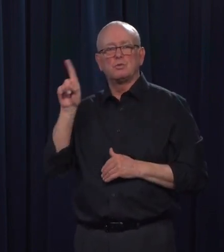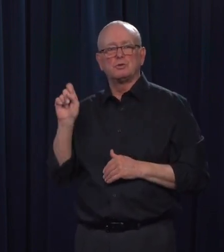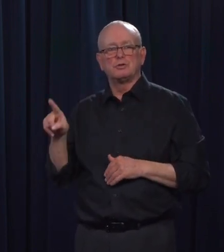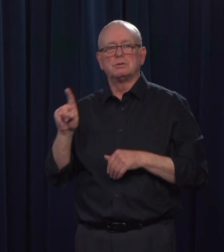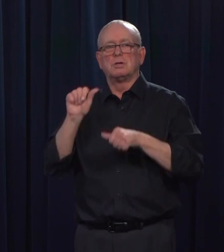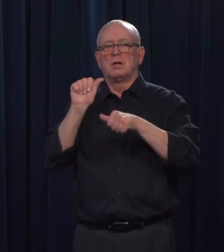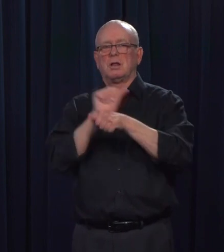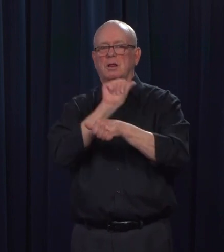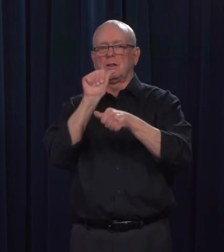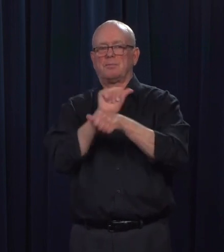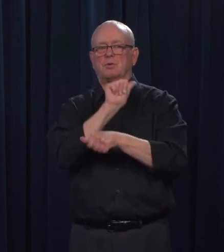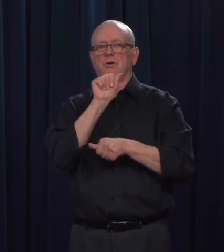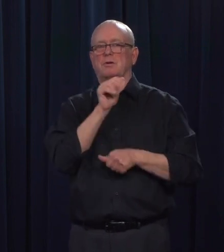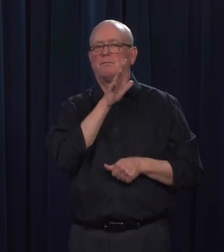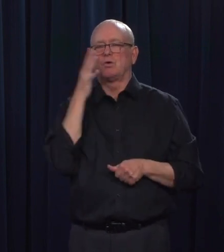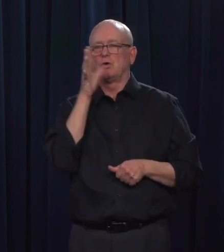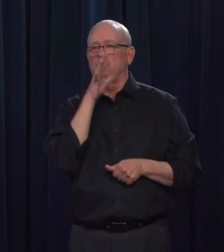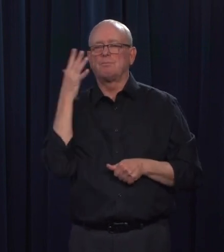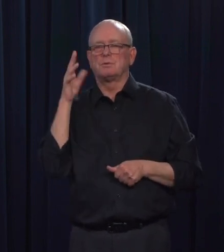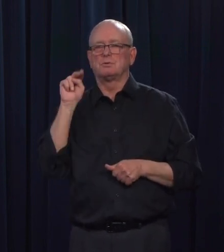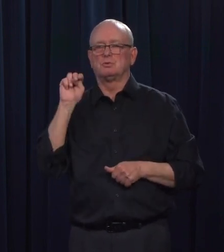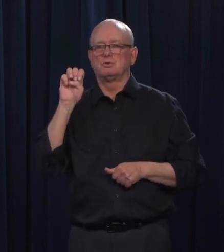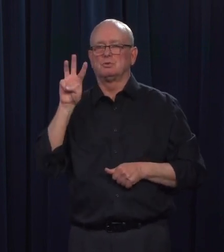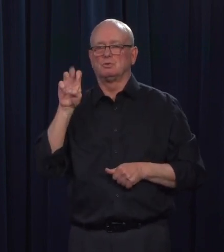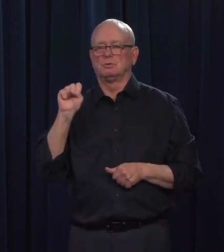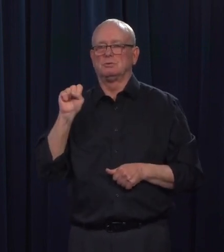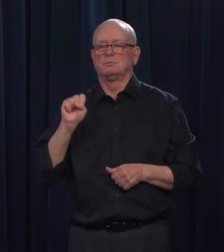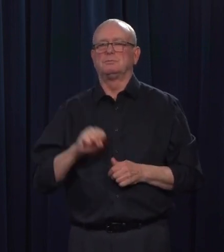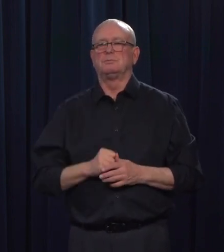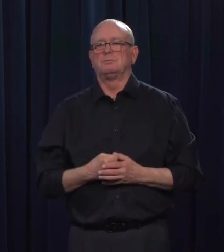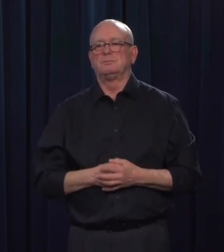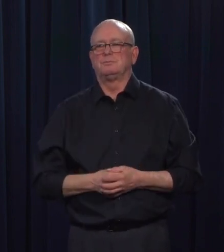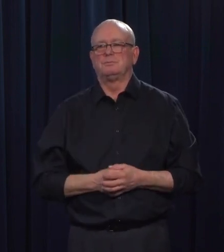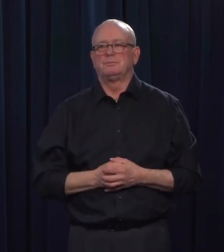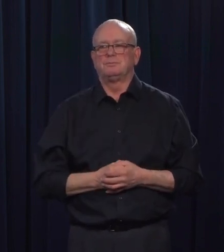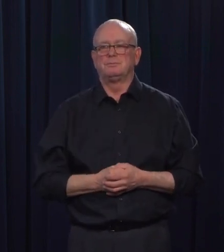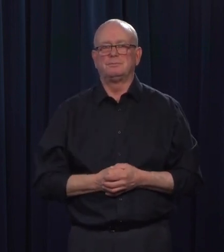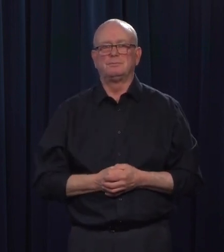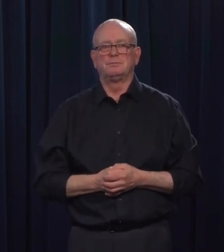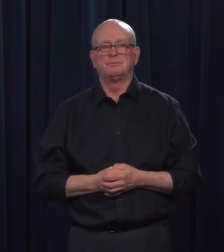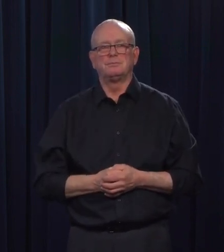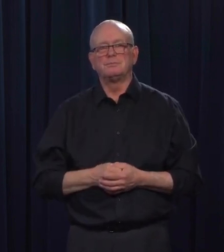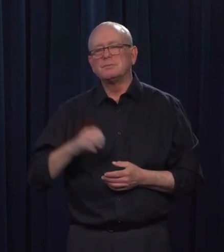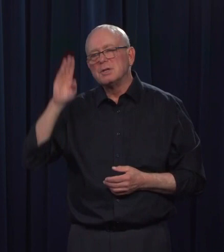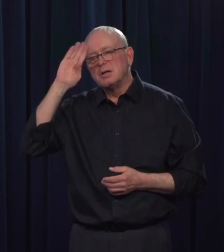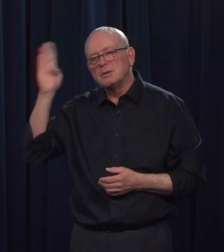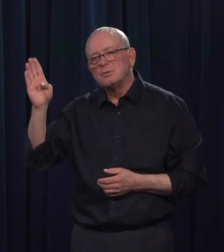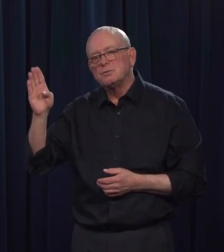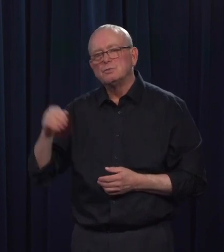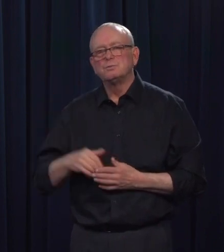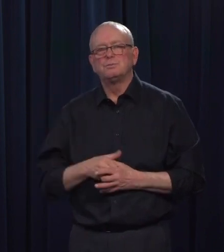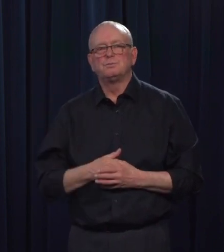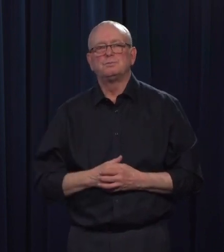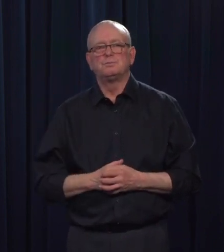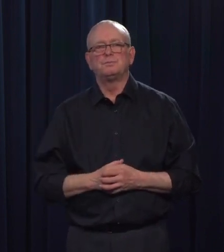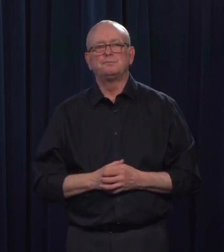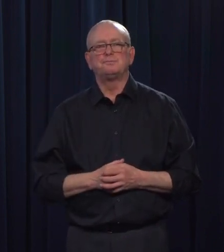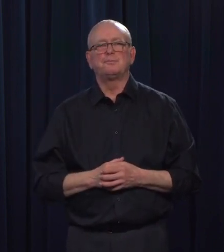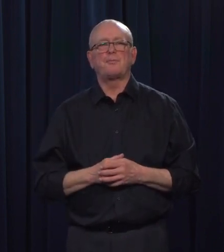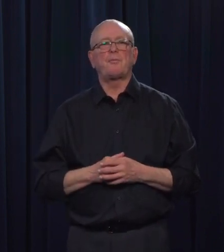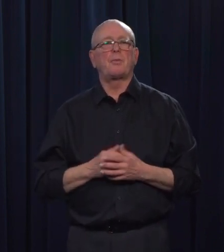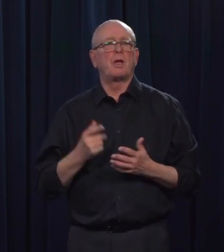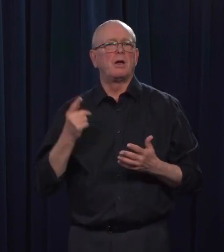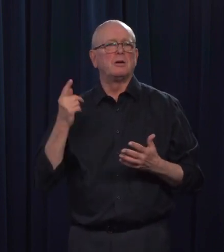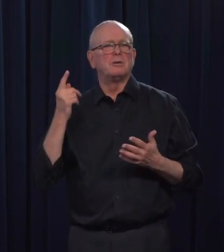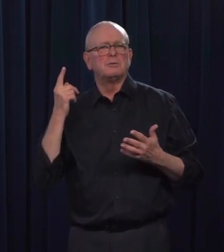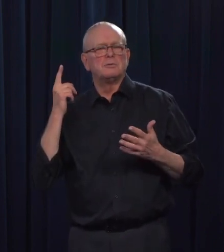line is open. Hi there, Minister. I have heard rumors that there would be a potential, I want to know if these are just rumors, if there could